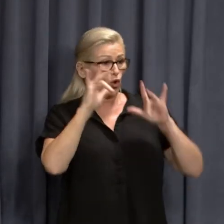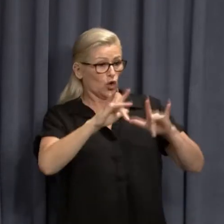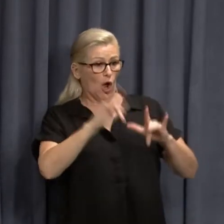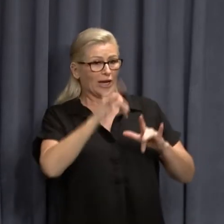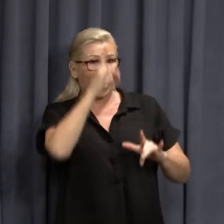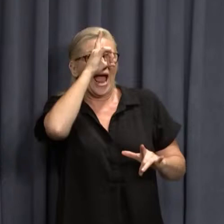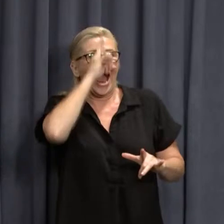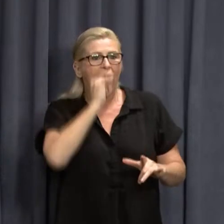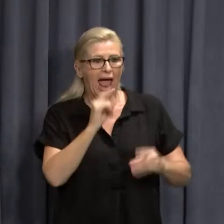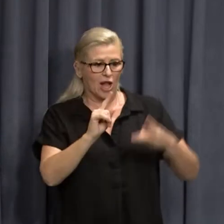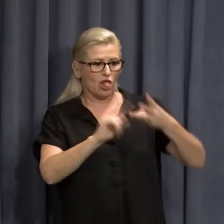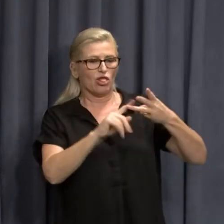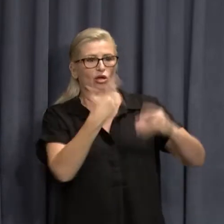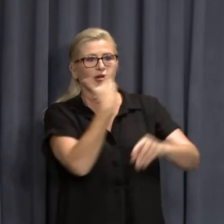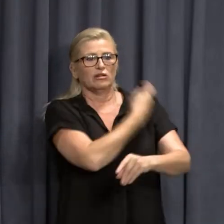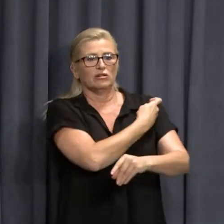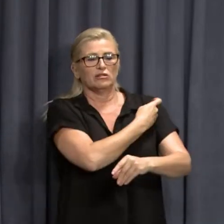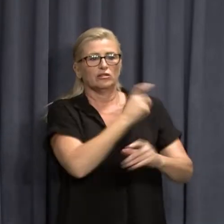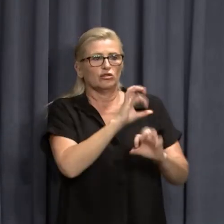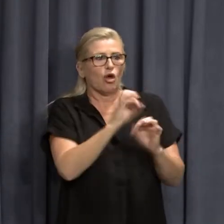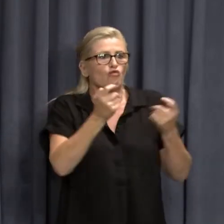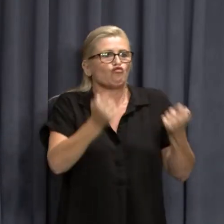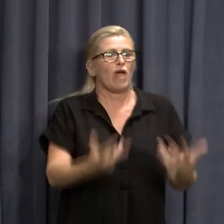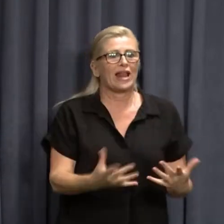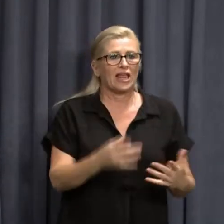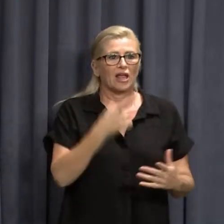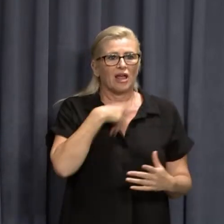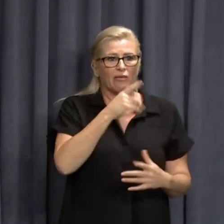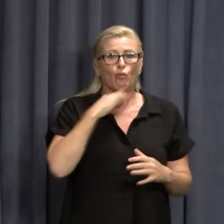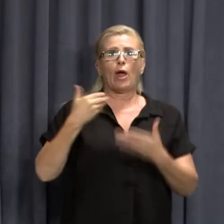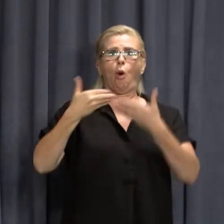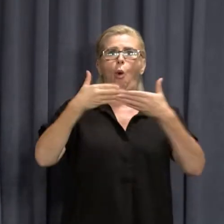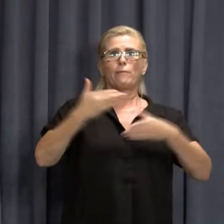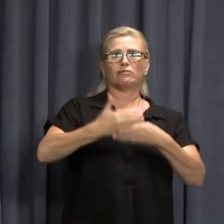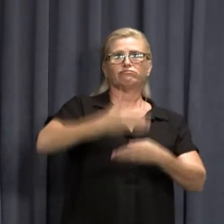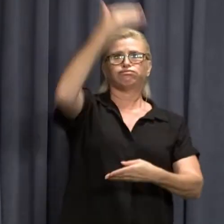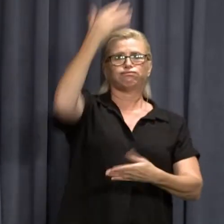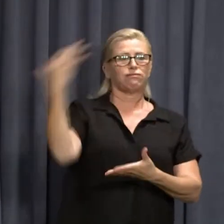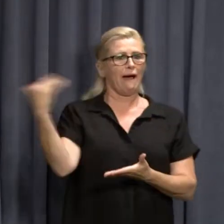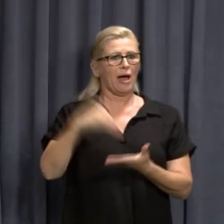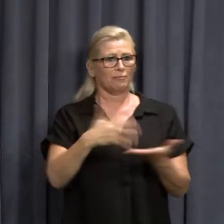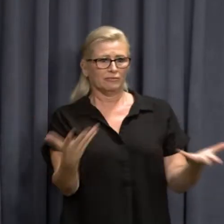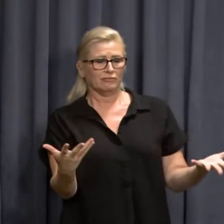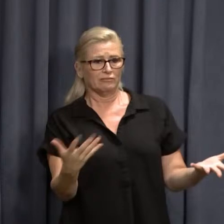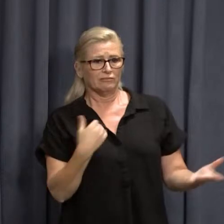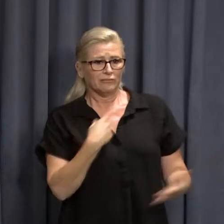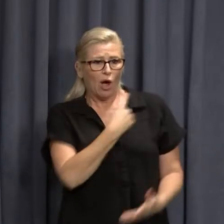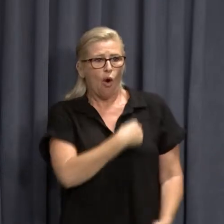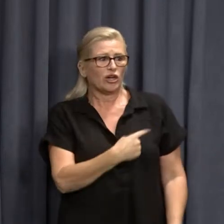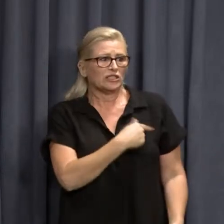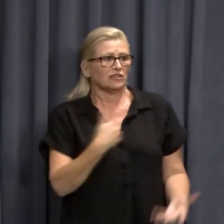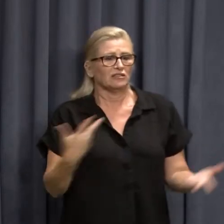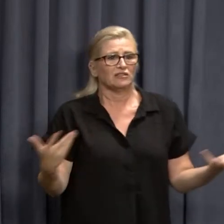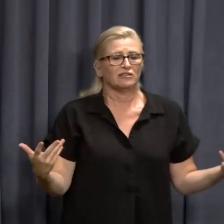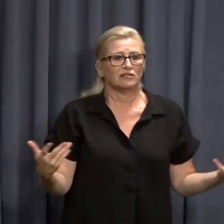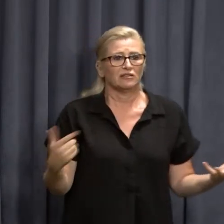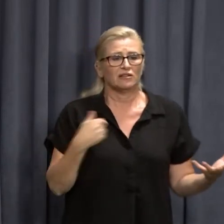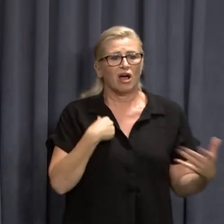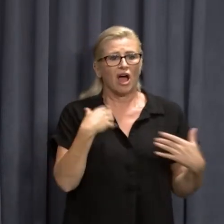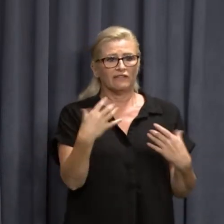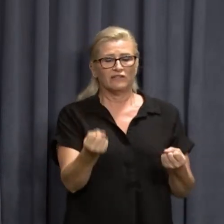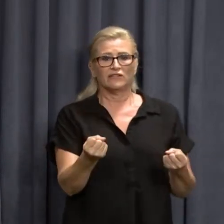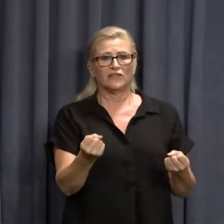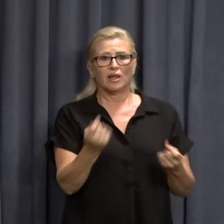on February 5 when they're not eligible. I've you know to be frank with you I've been contacted by